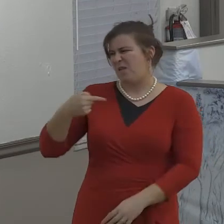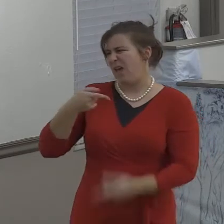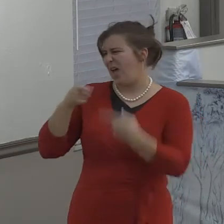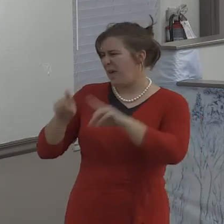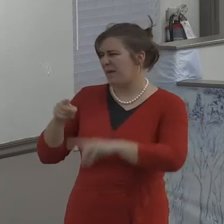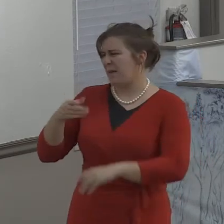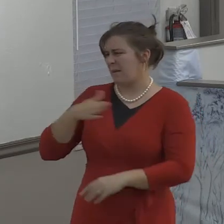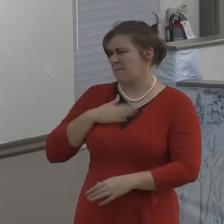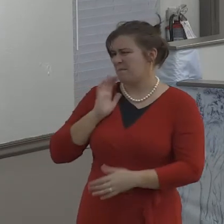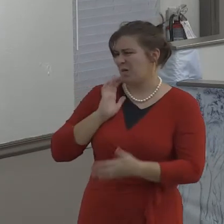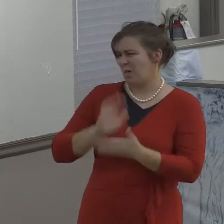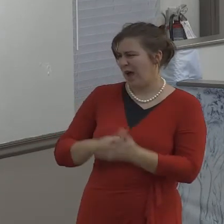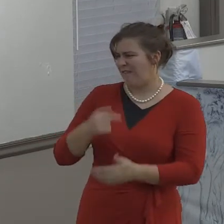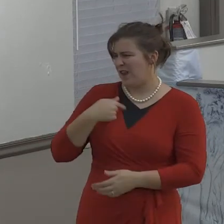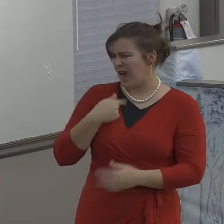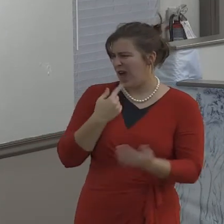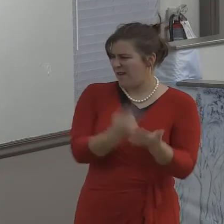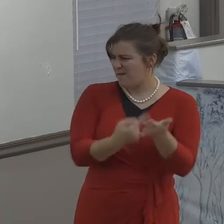remember what I had for breakfast.